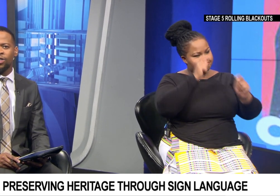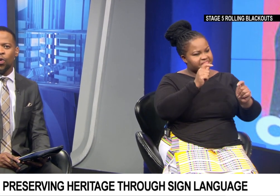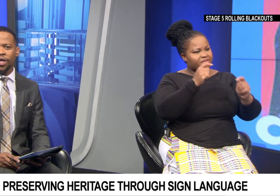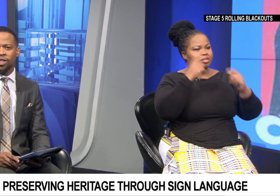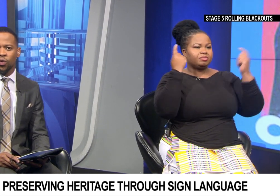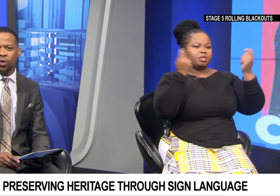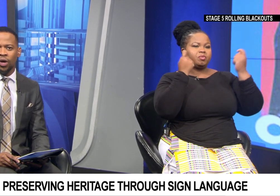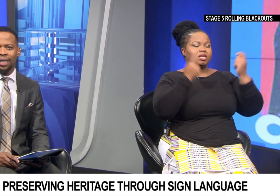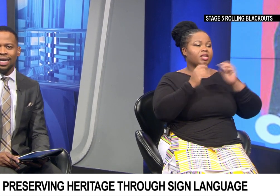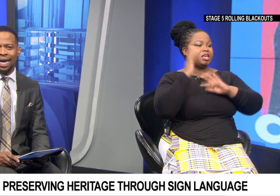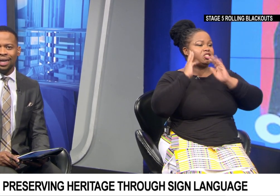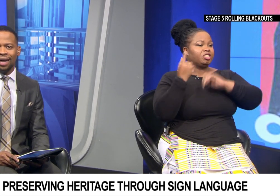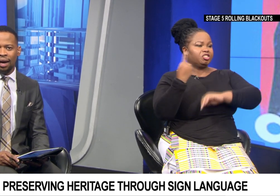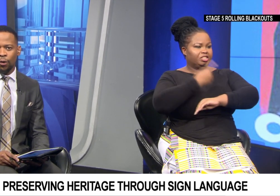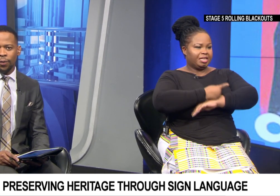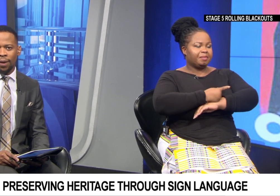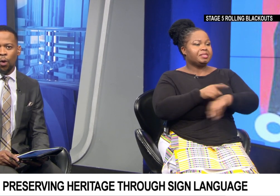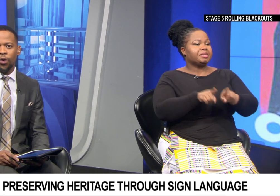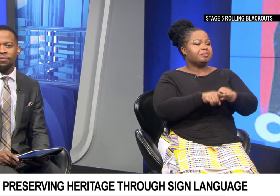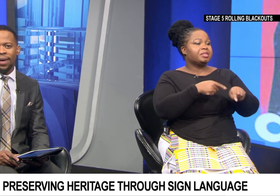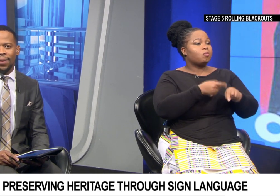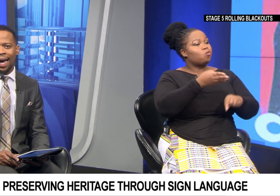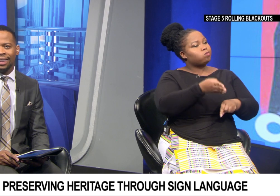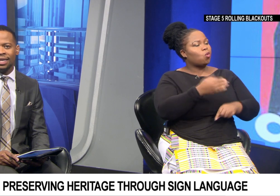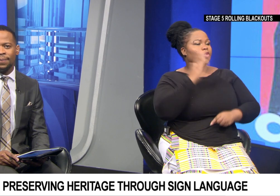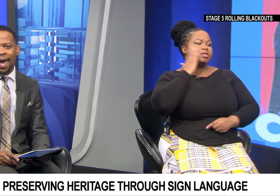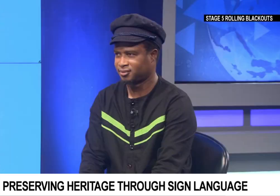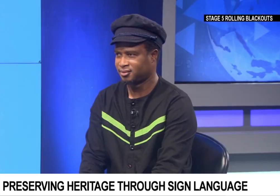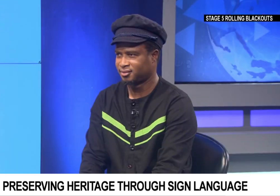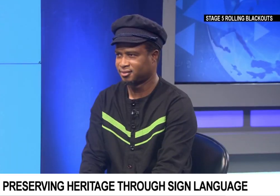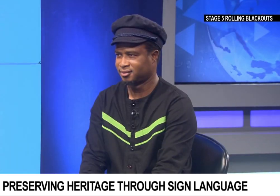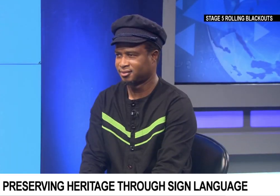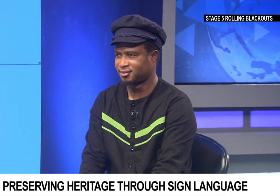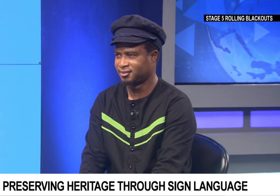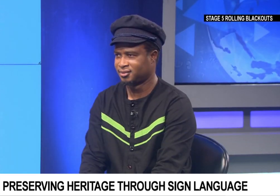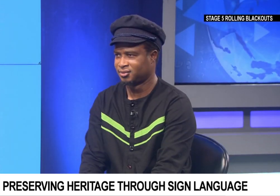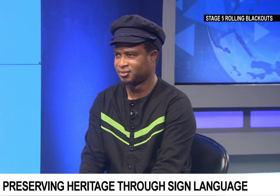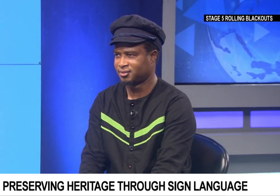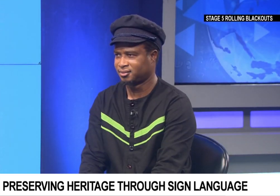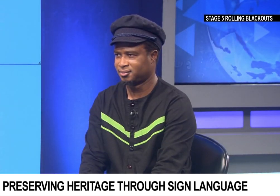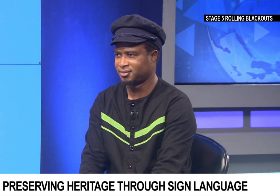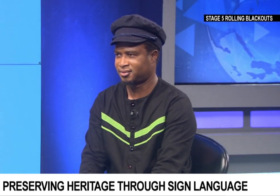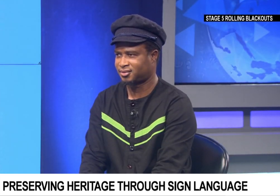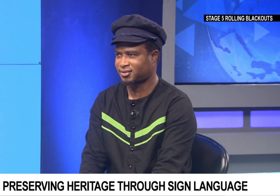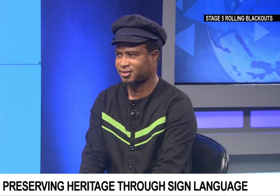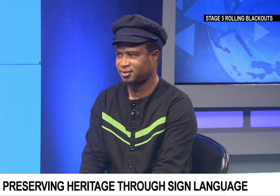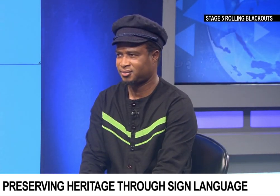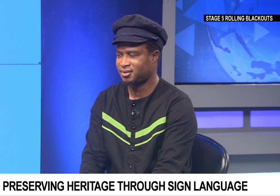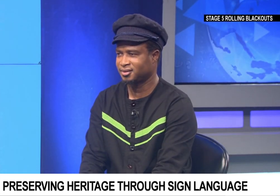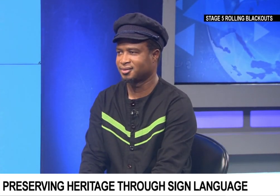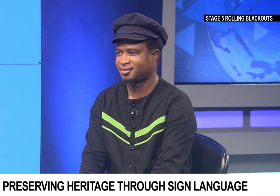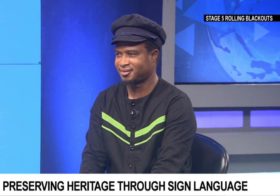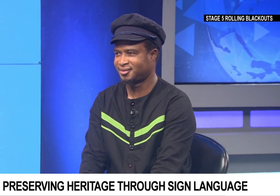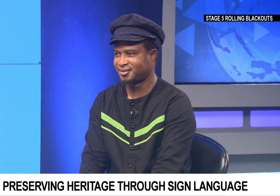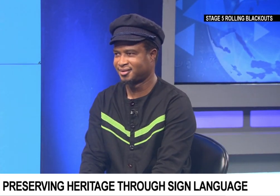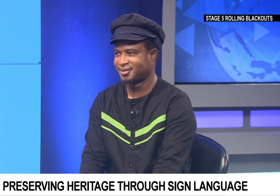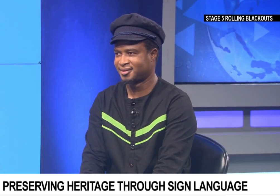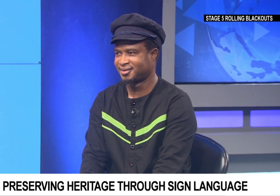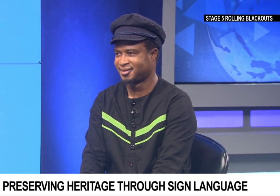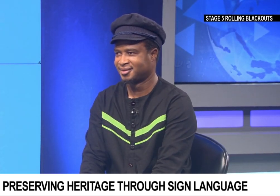talking to Tunga Kabu, a board member at the Pan-South African Language Board. Thank you so much for your time on the agenda